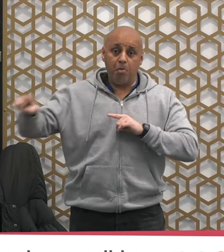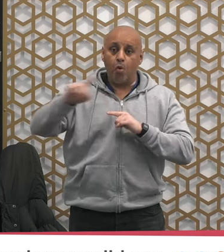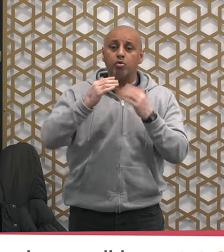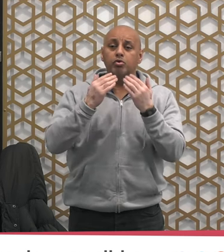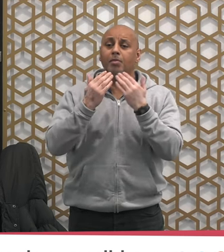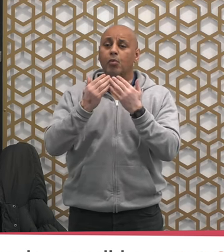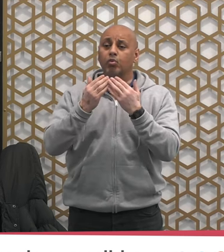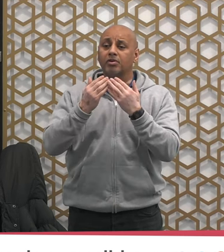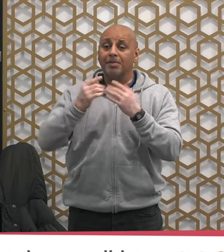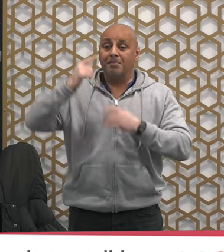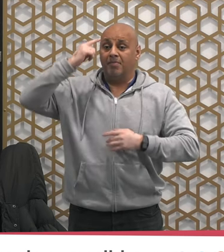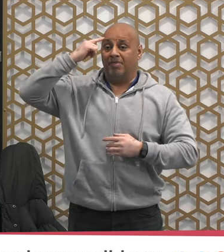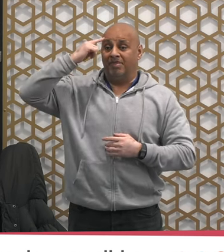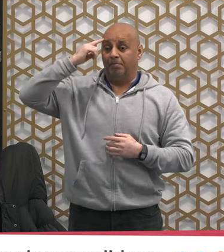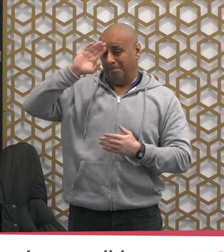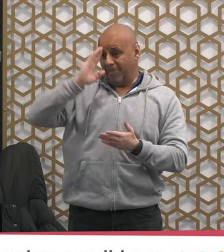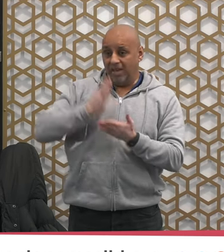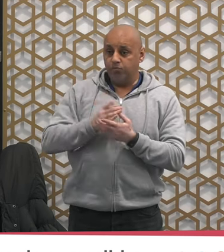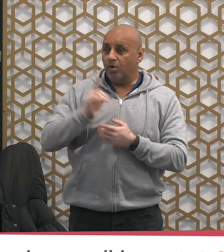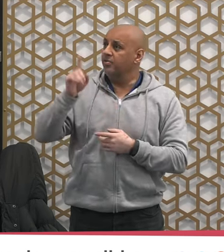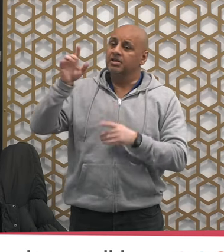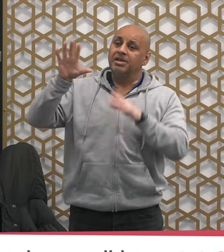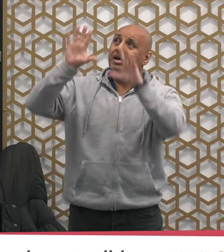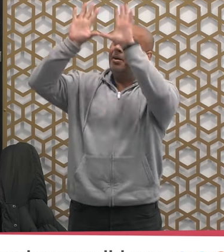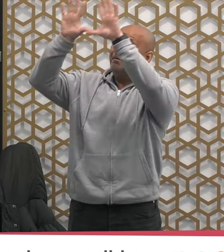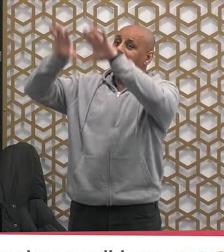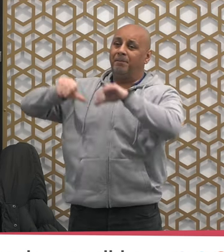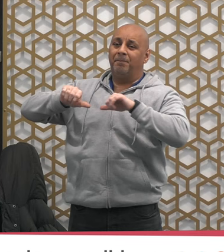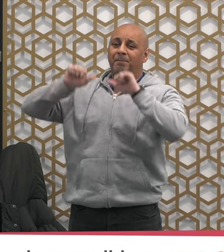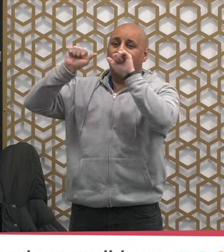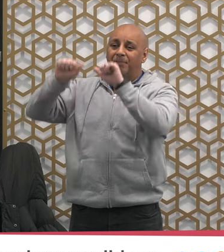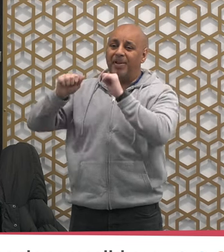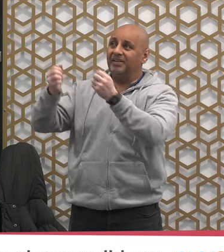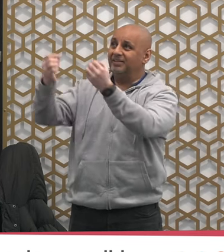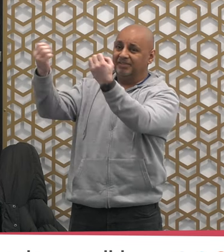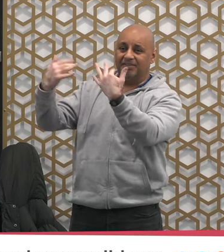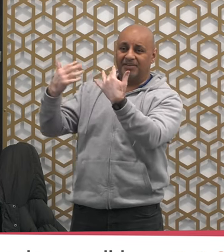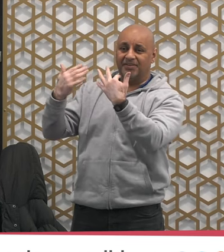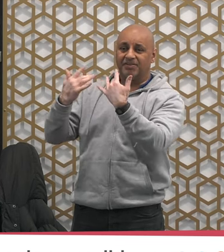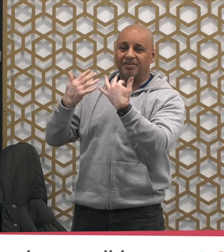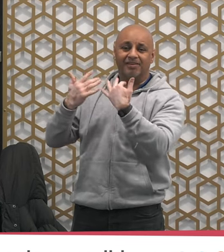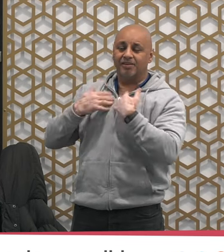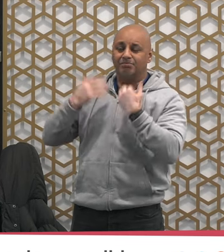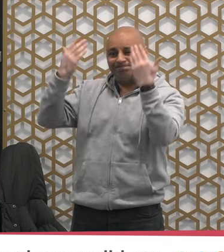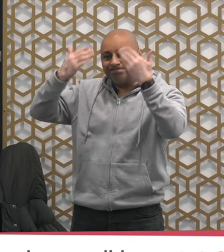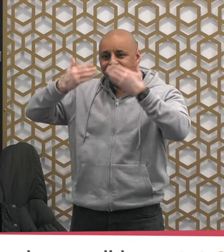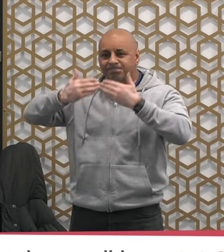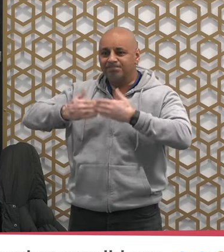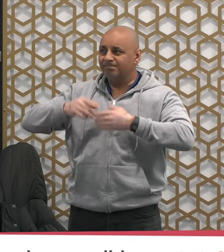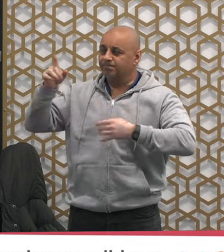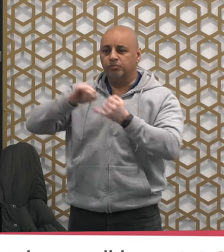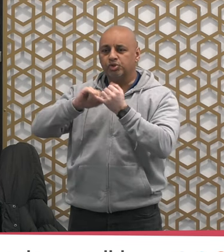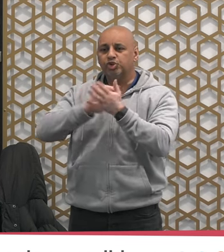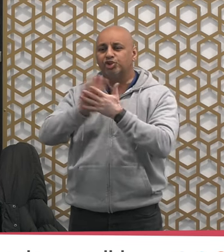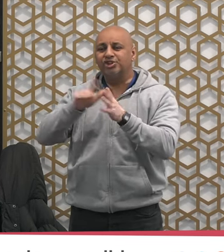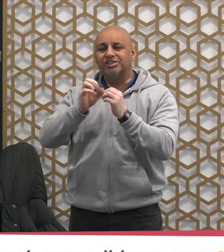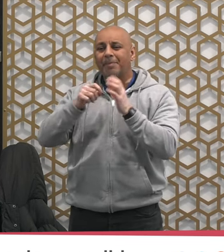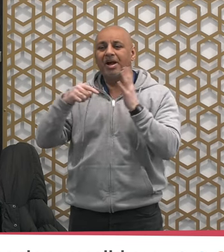the blessed night which is known as Shabraat or the night of freedom when Allah